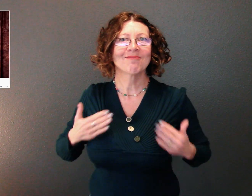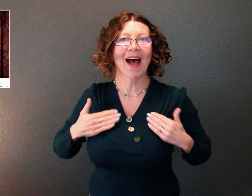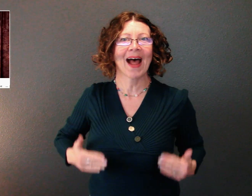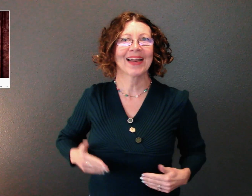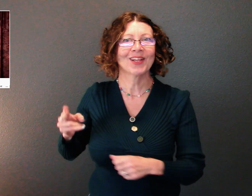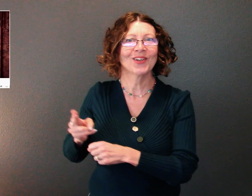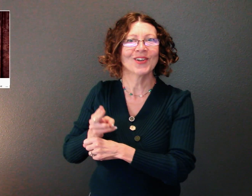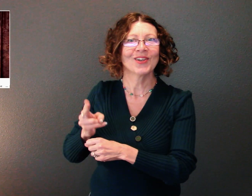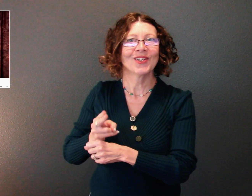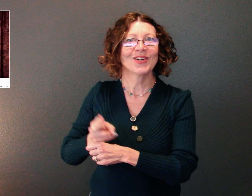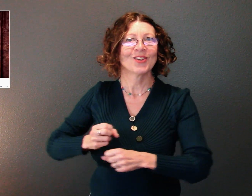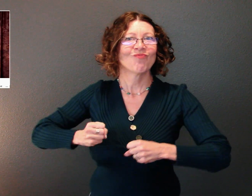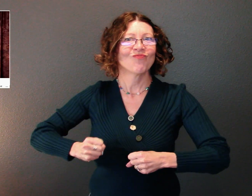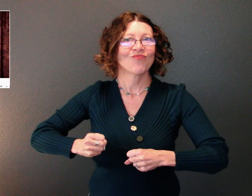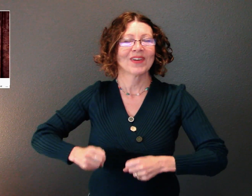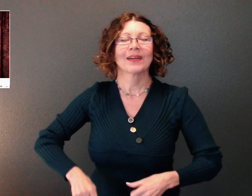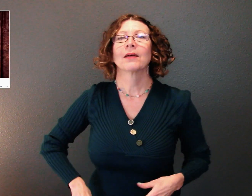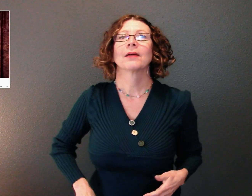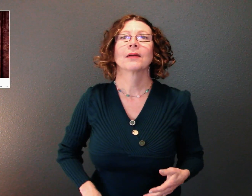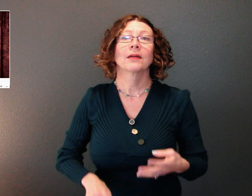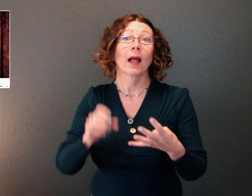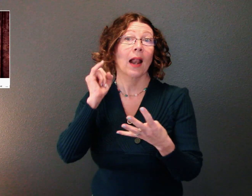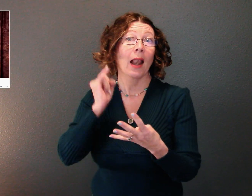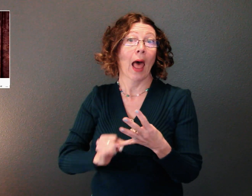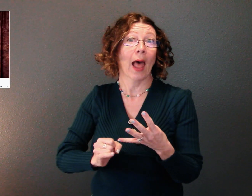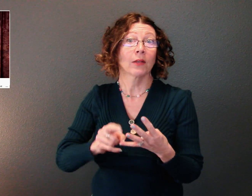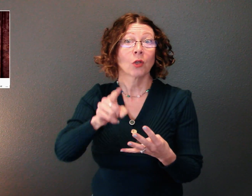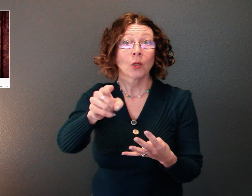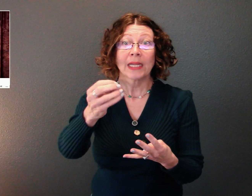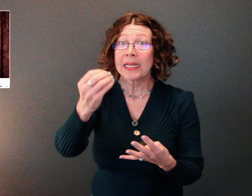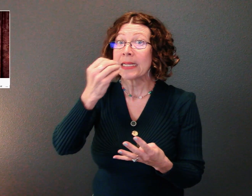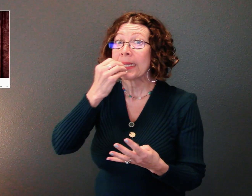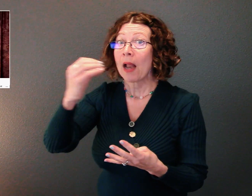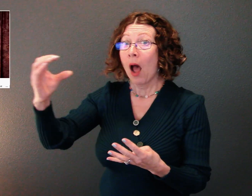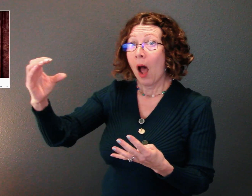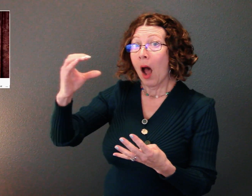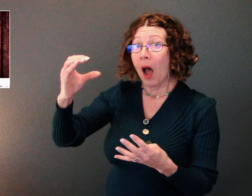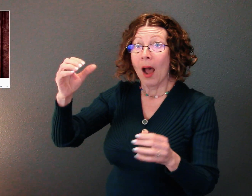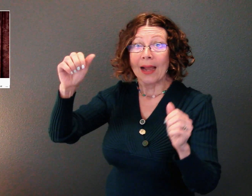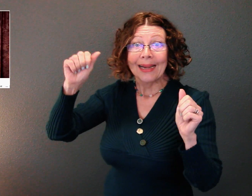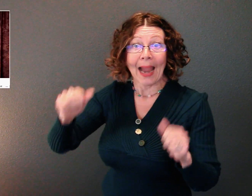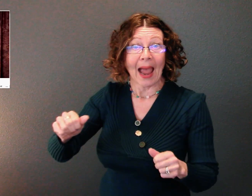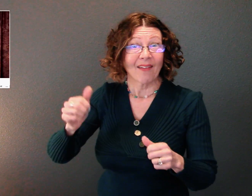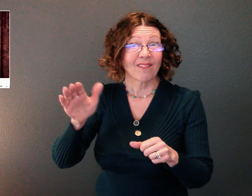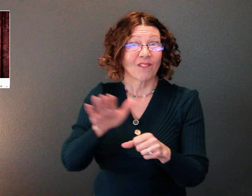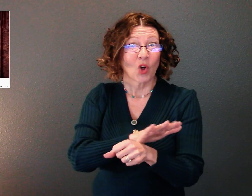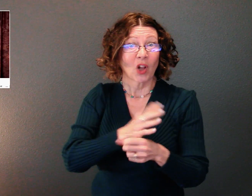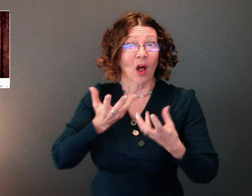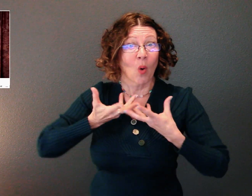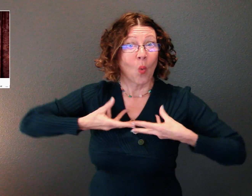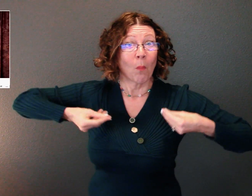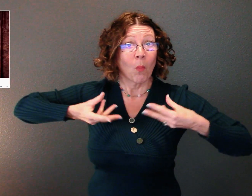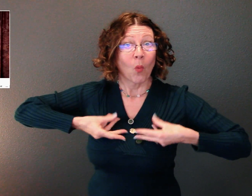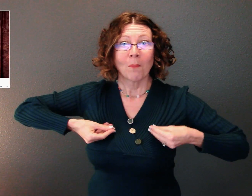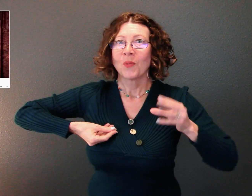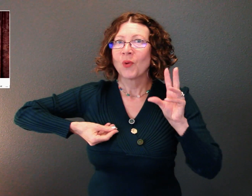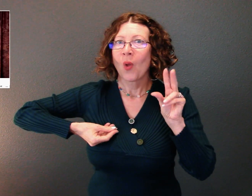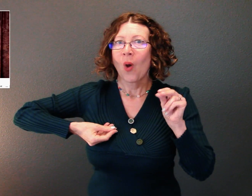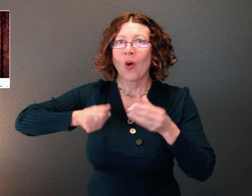body. And last but not least not everything that you eat is digestible and or absorbable. The digestive system also